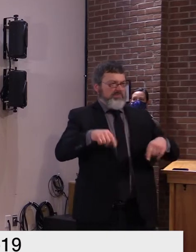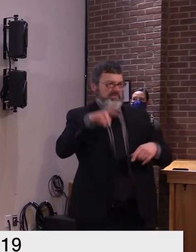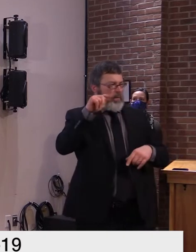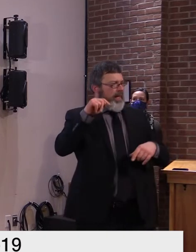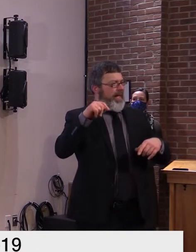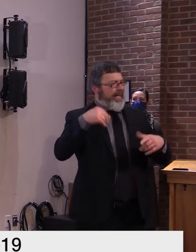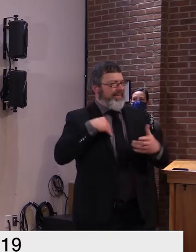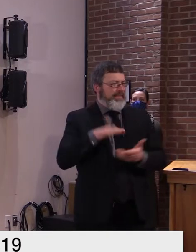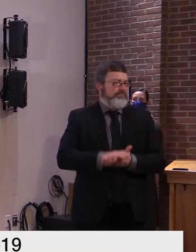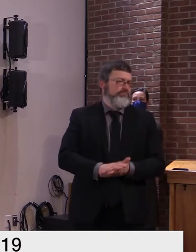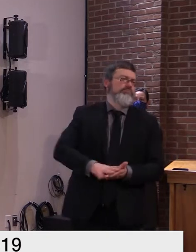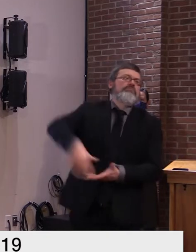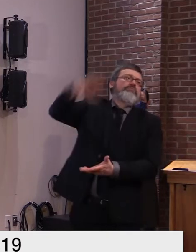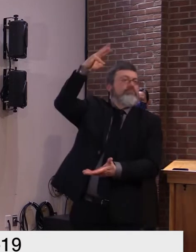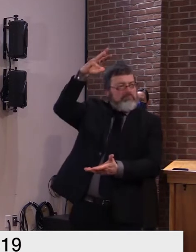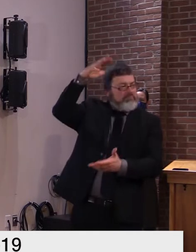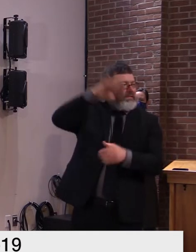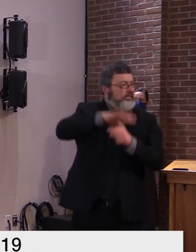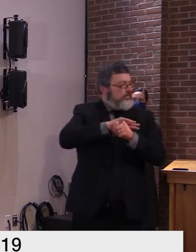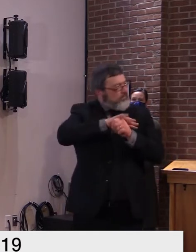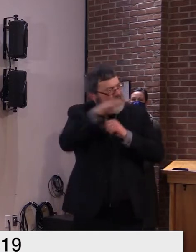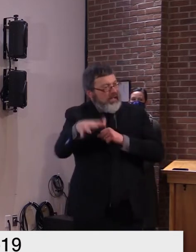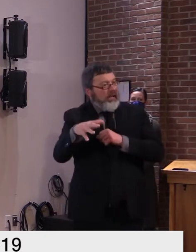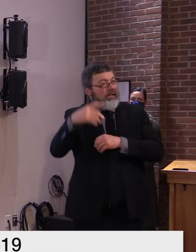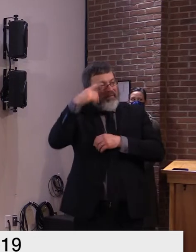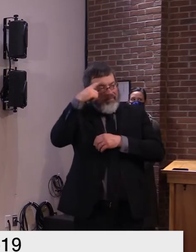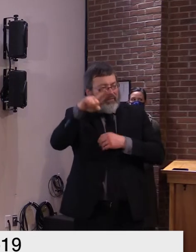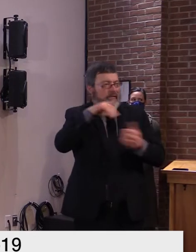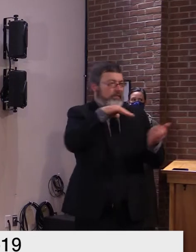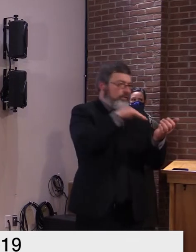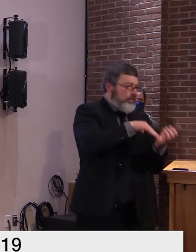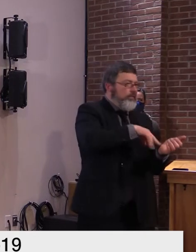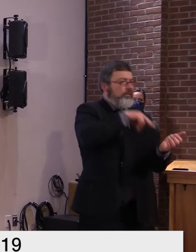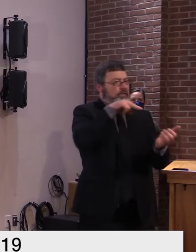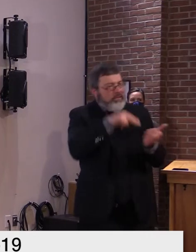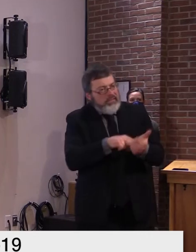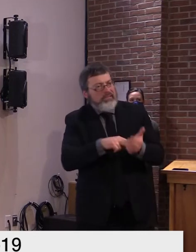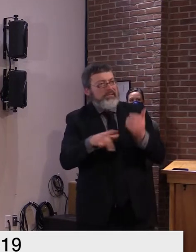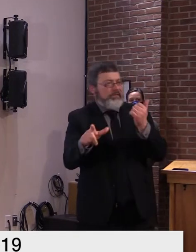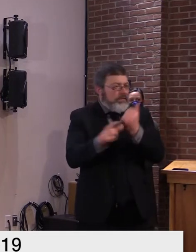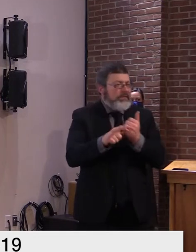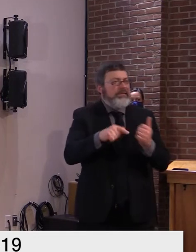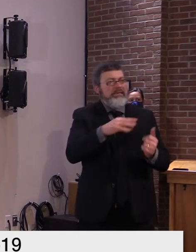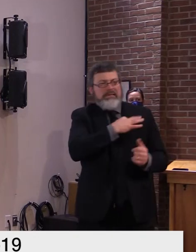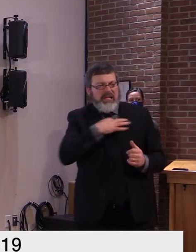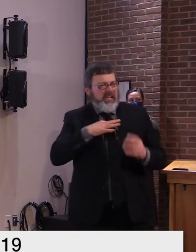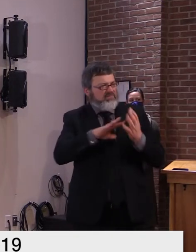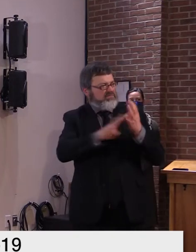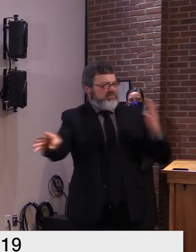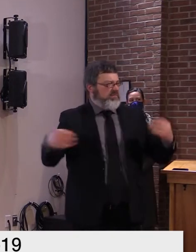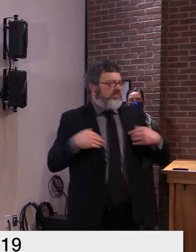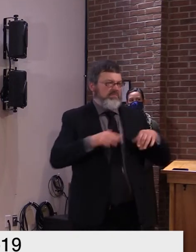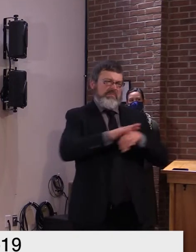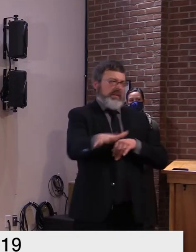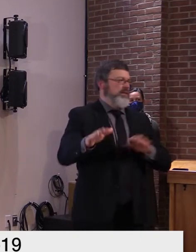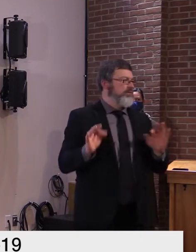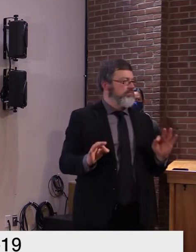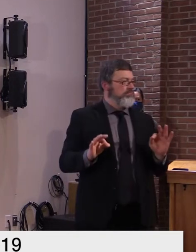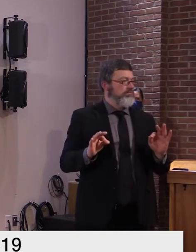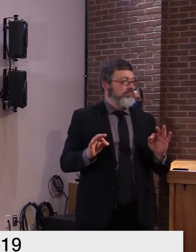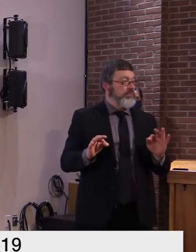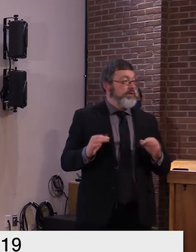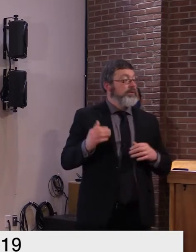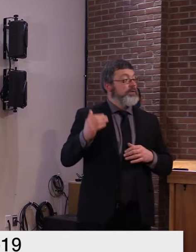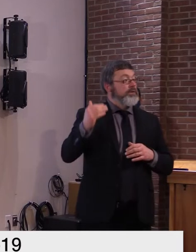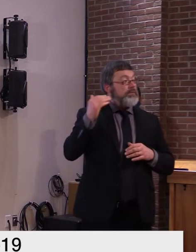postponing travel i think recognition of this source of virus transmission has determined travel